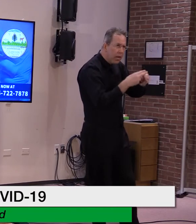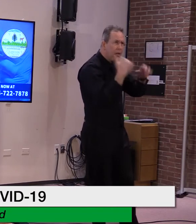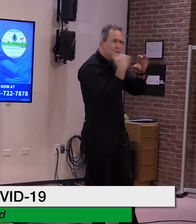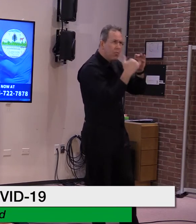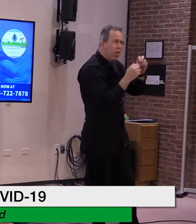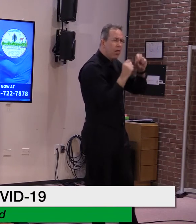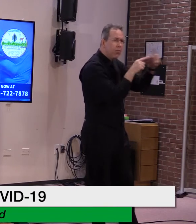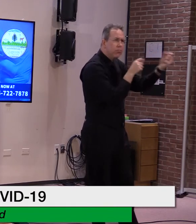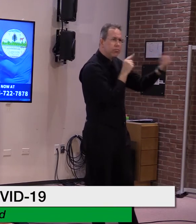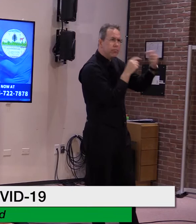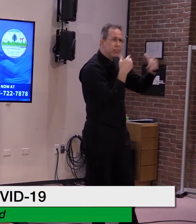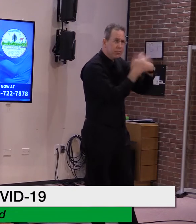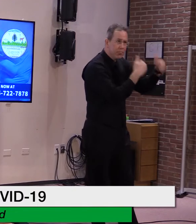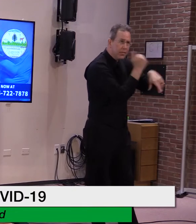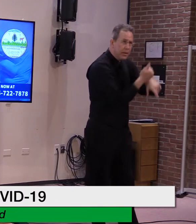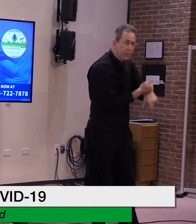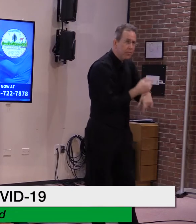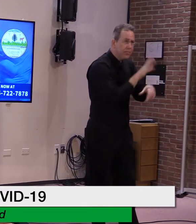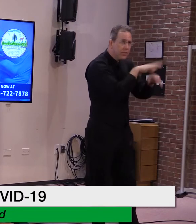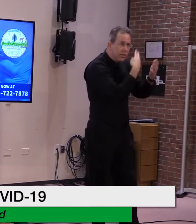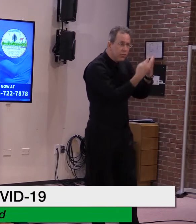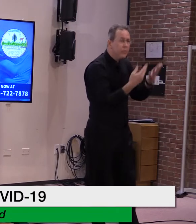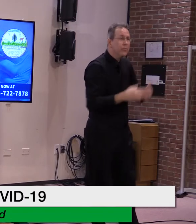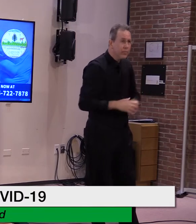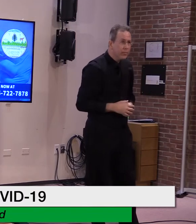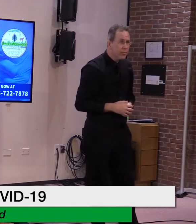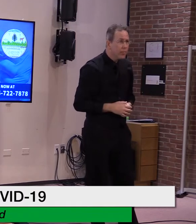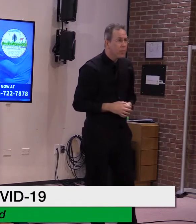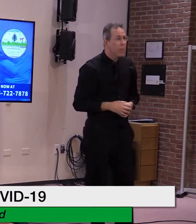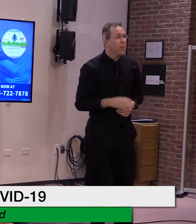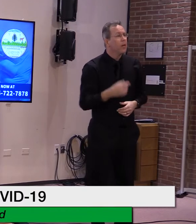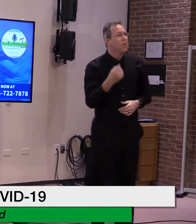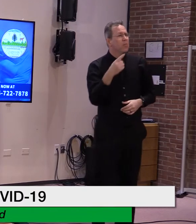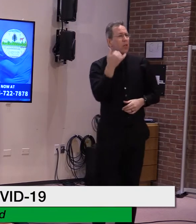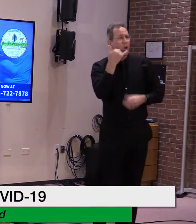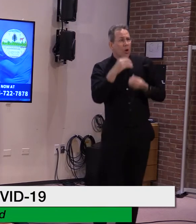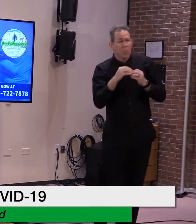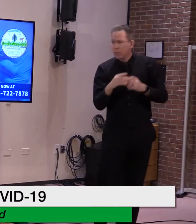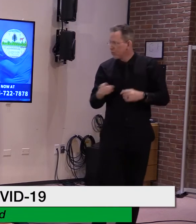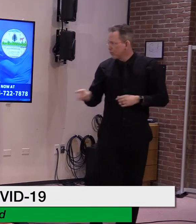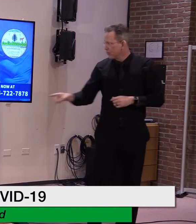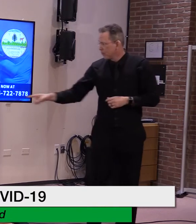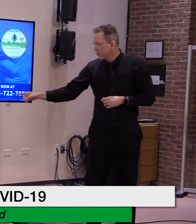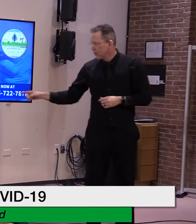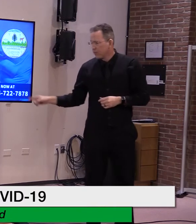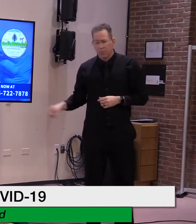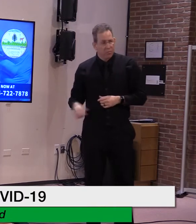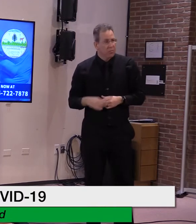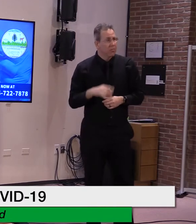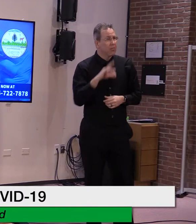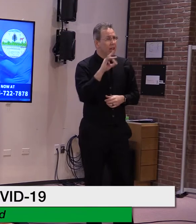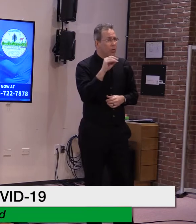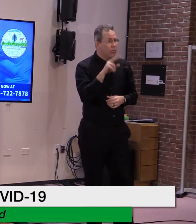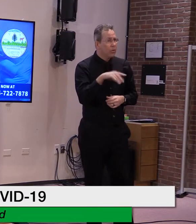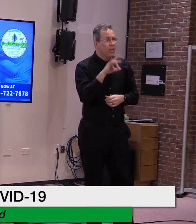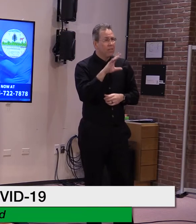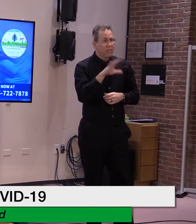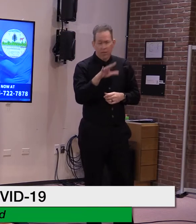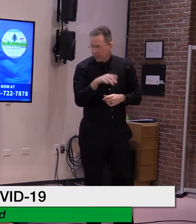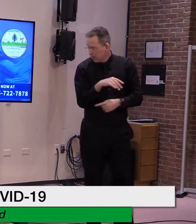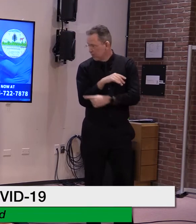or by calling the vaccine call center at 855-722